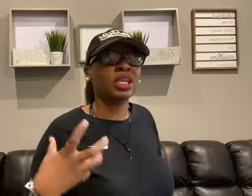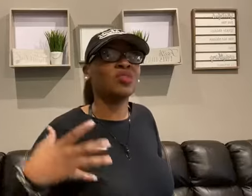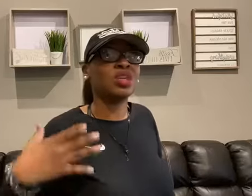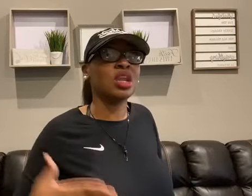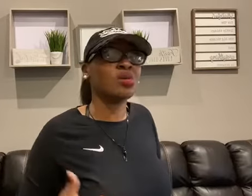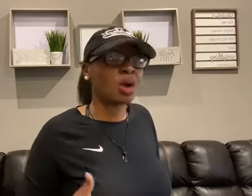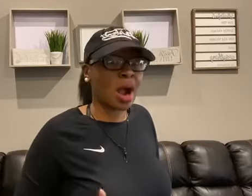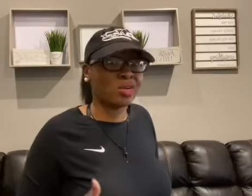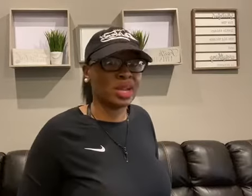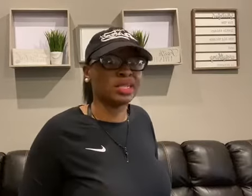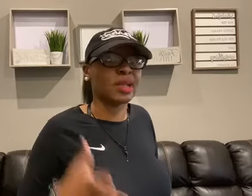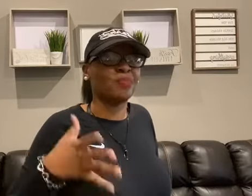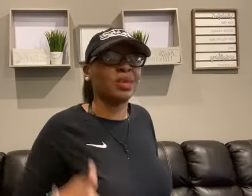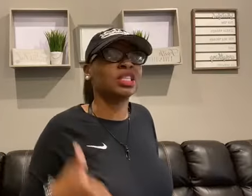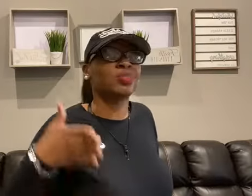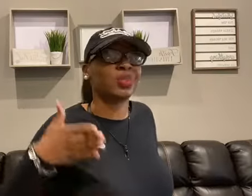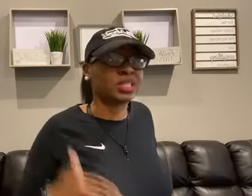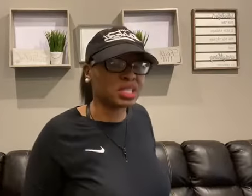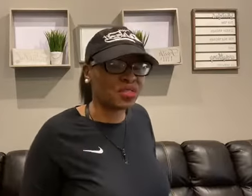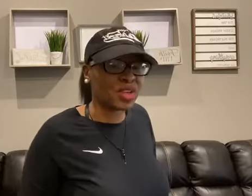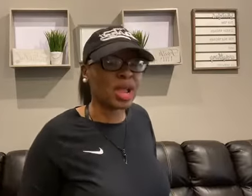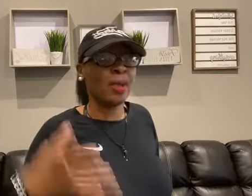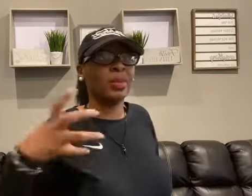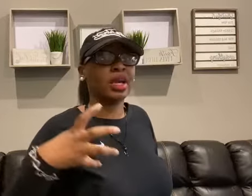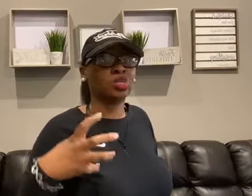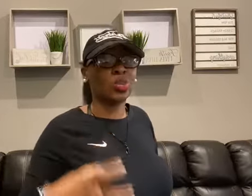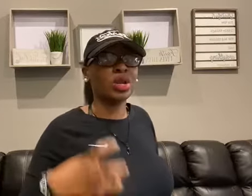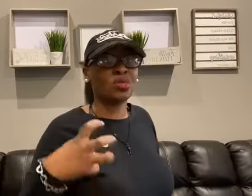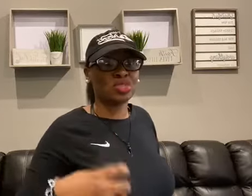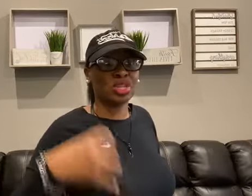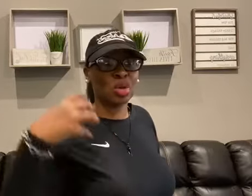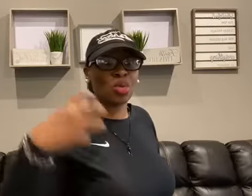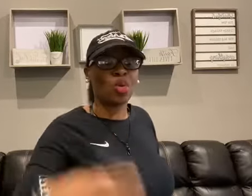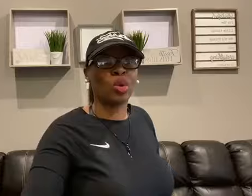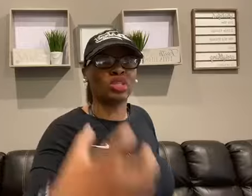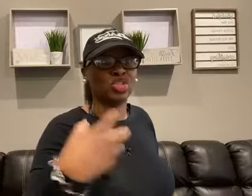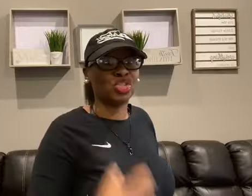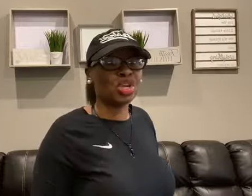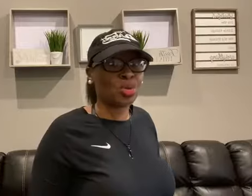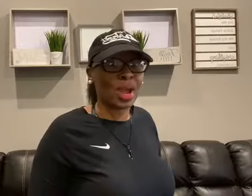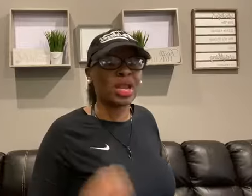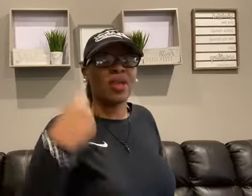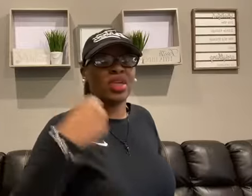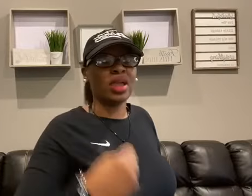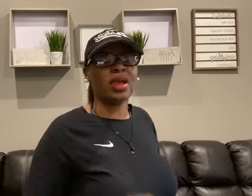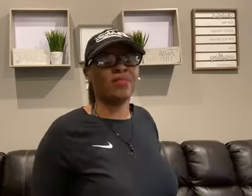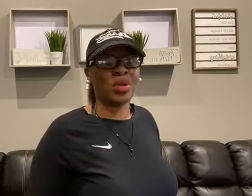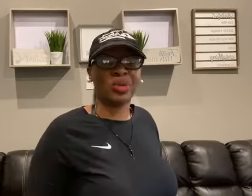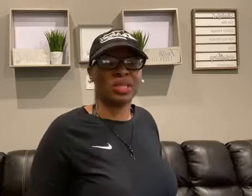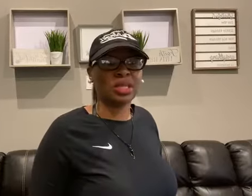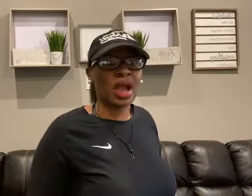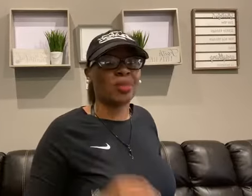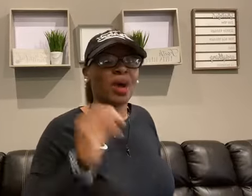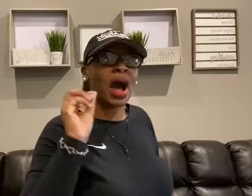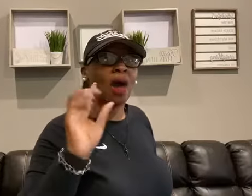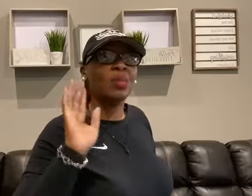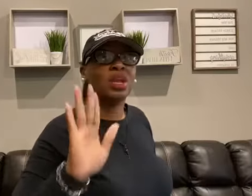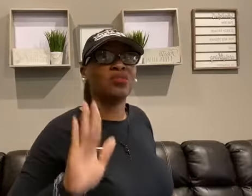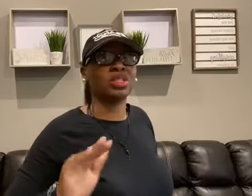to even narrow our niche and be specific because we don't think that we're going to generate the income that we desire. But how many of